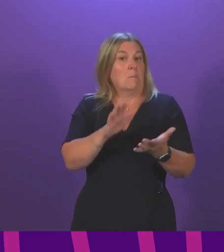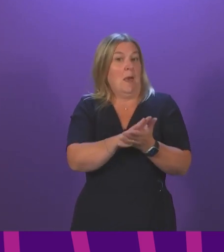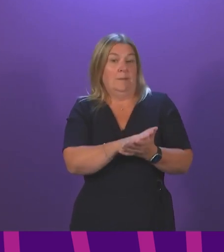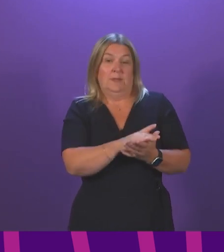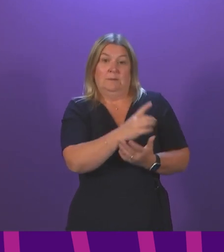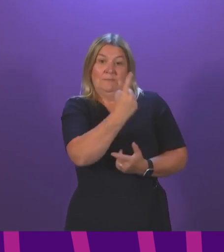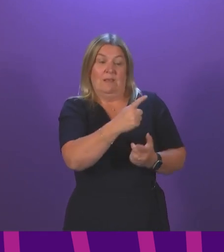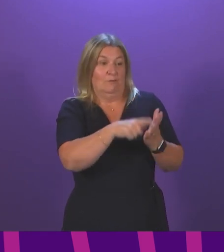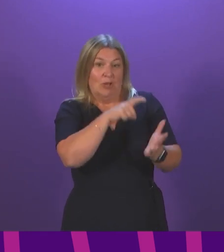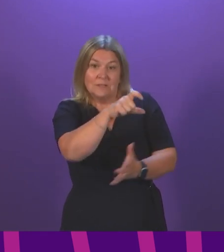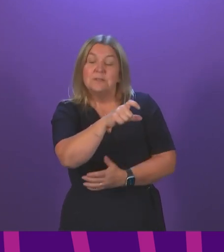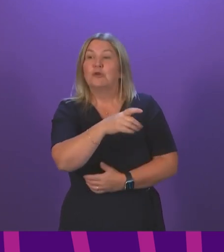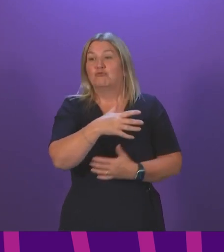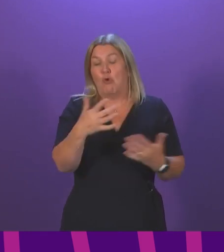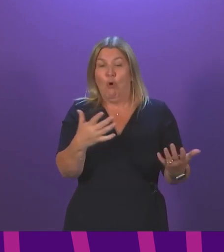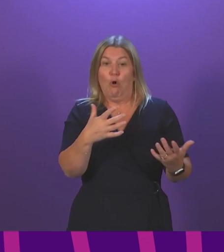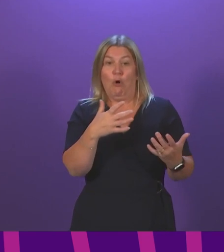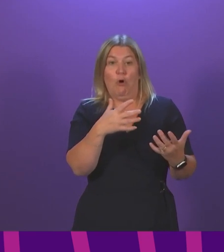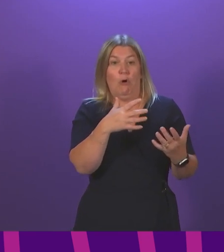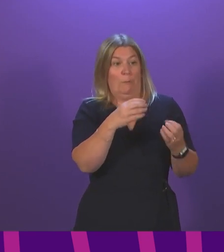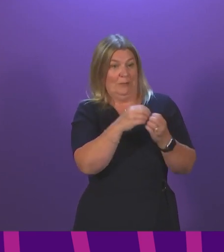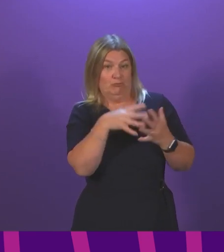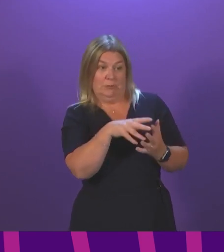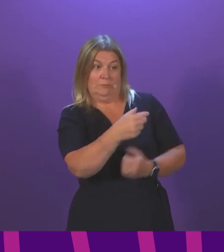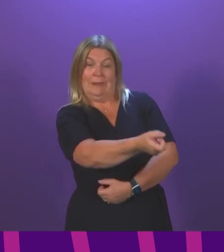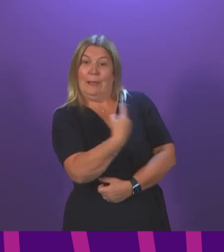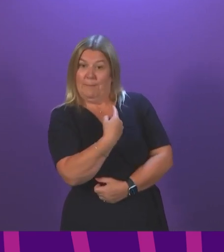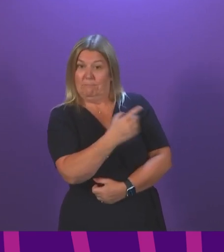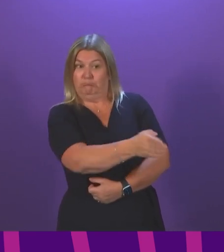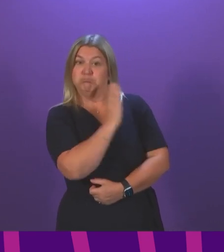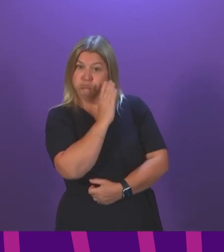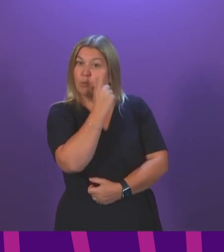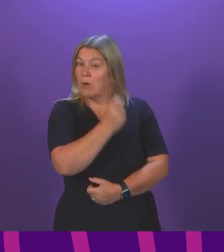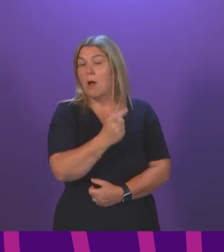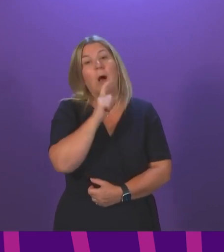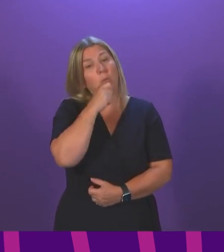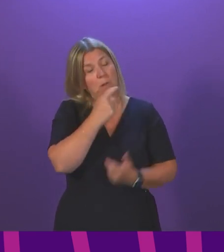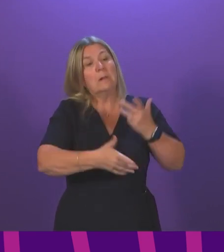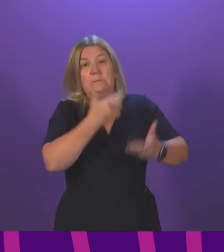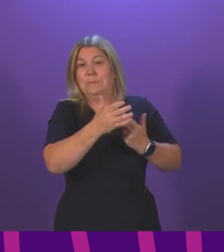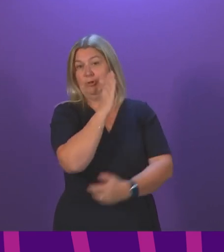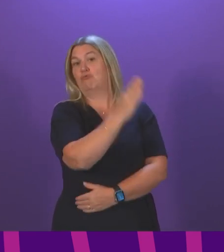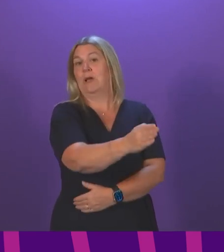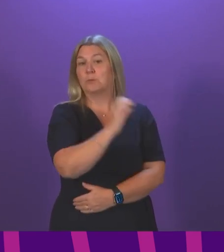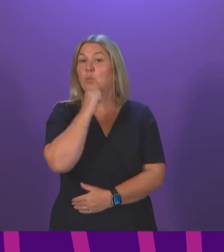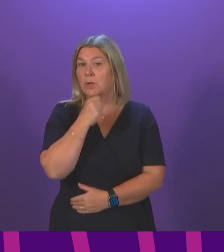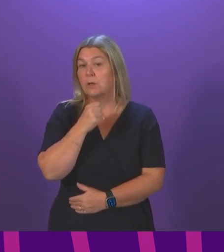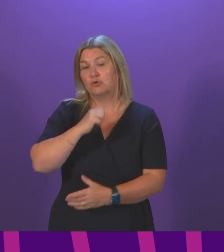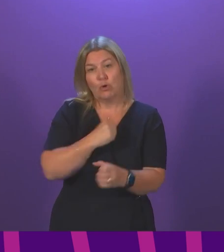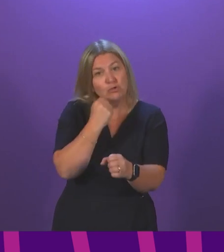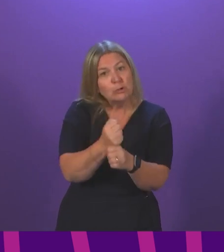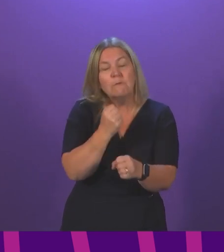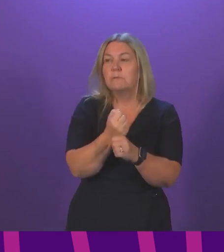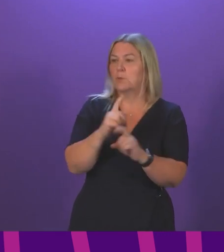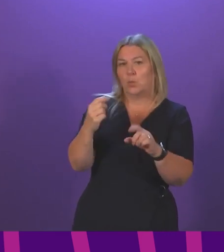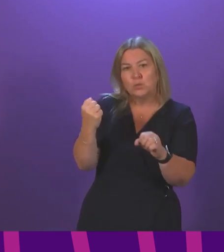or Jason himself, if he wants to email me directly, I'm happy to engage with him to set out exactly what the Scottish Government and our agencies do